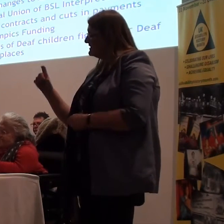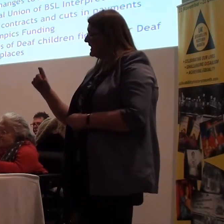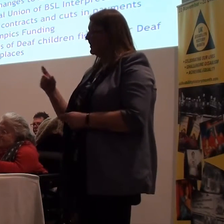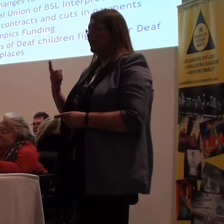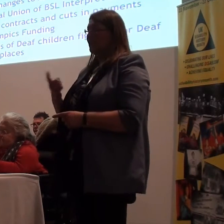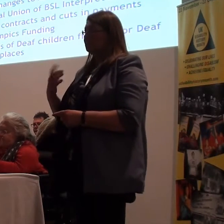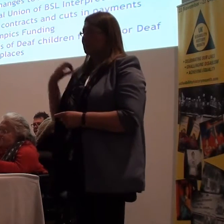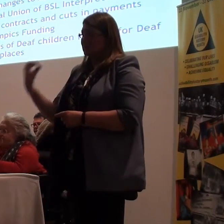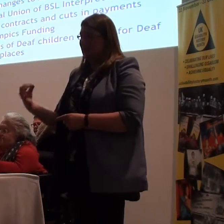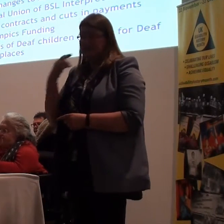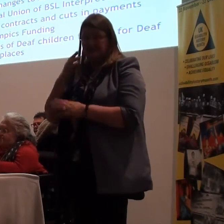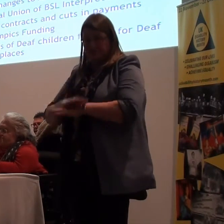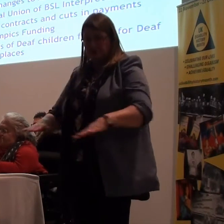are having a very hard time in this.